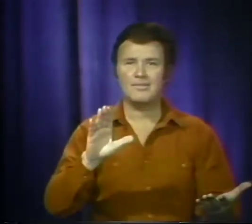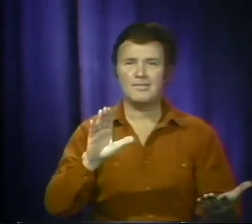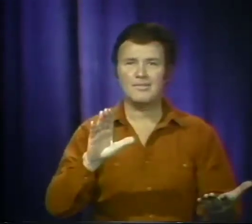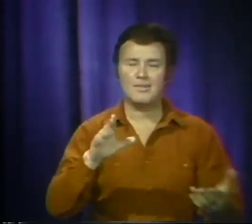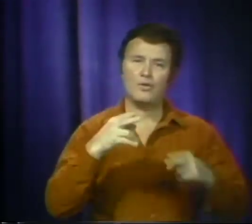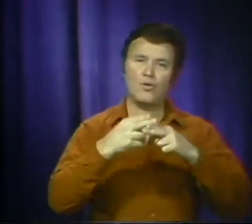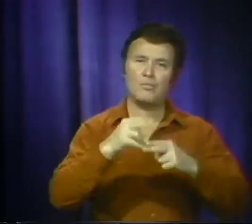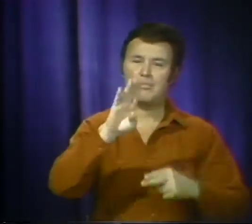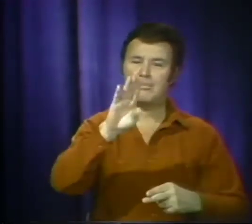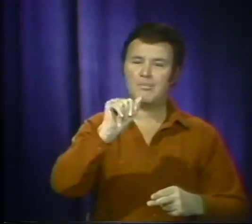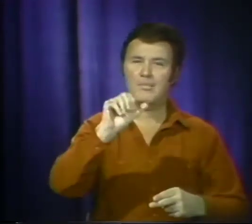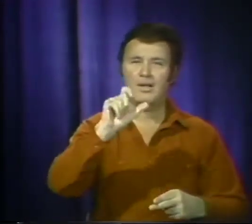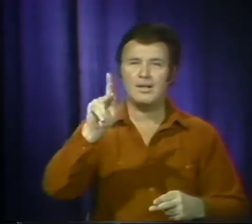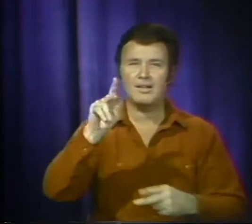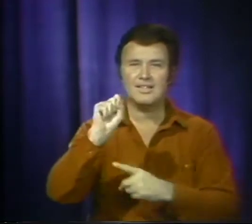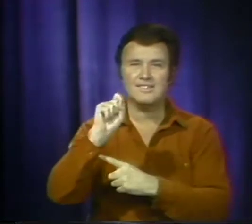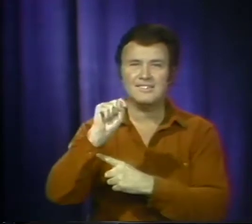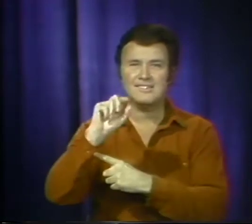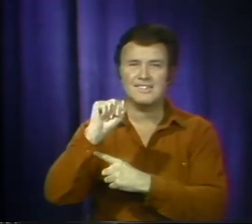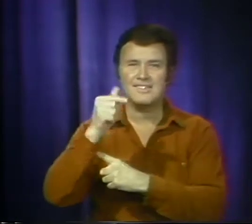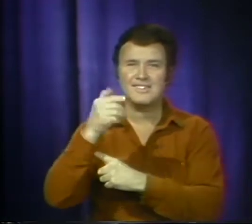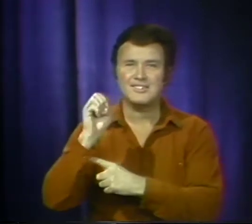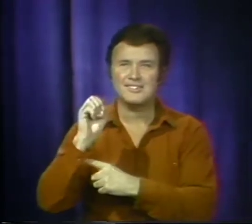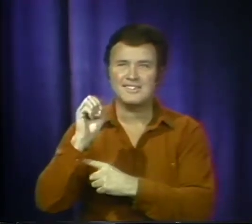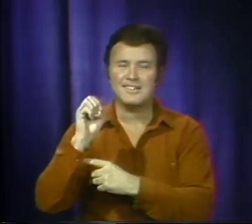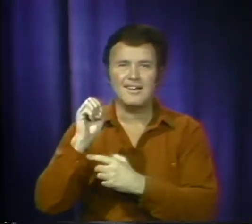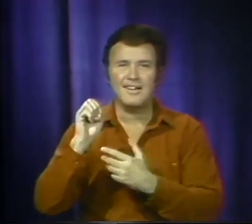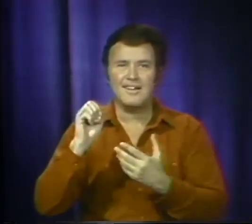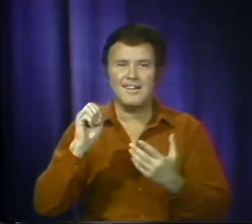in an area called Backstage.